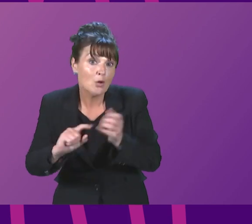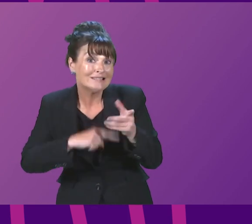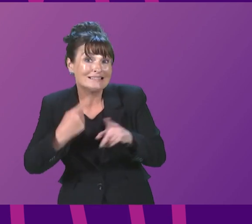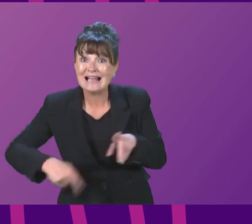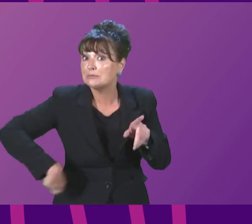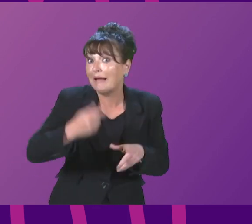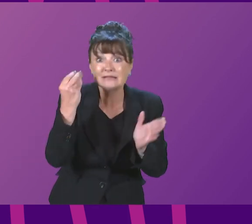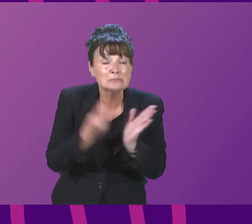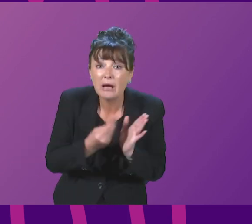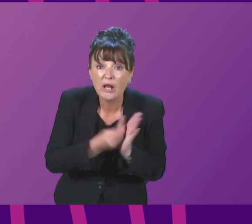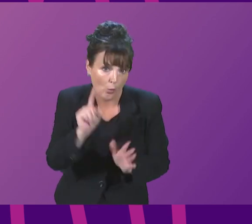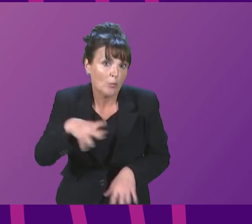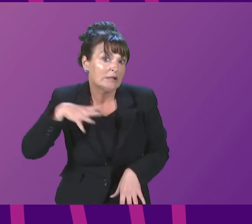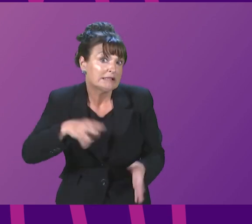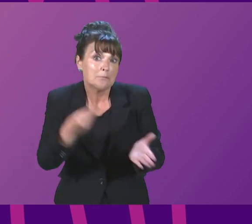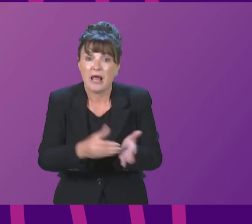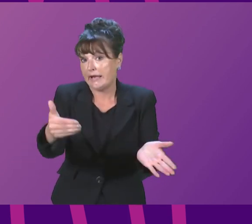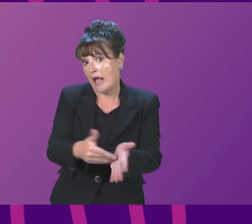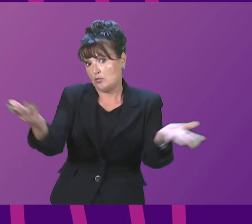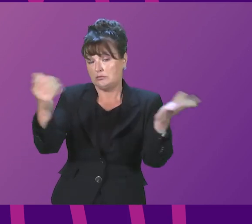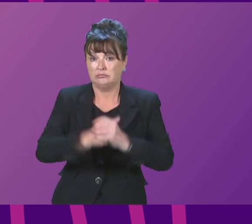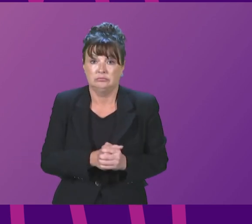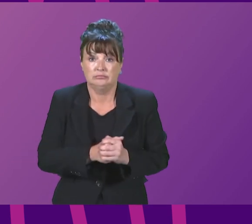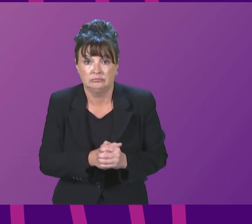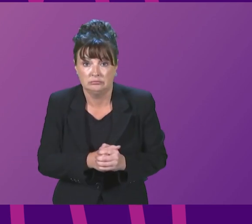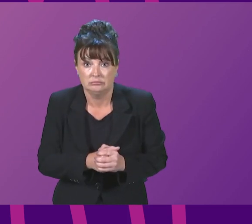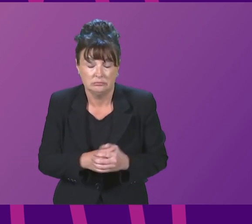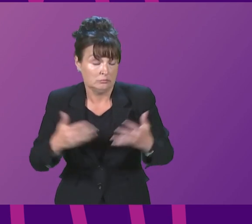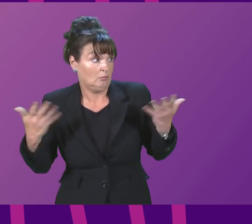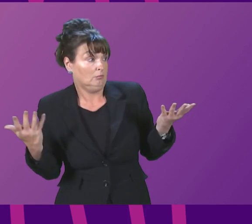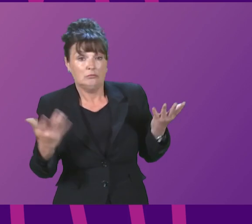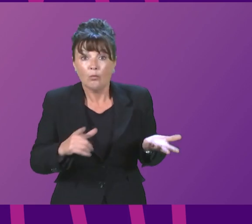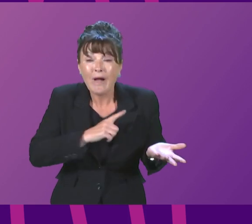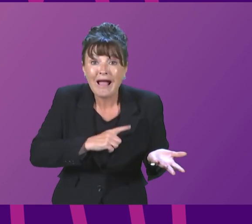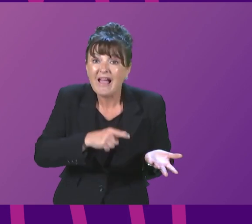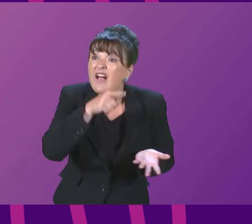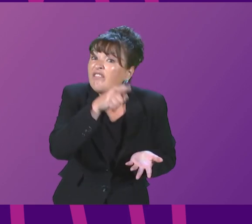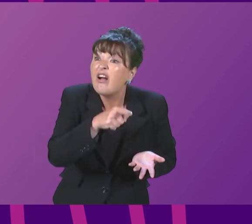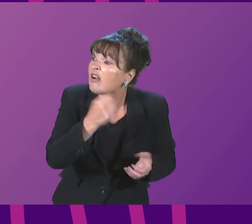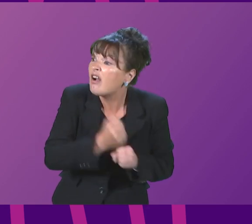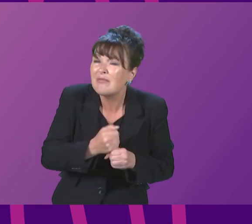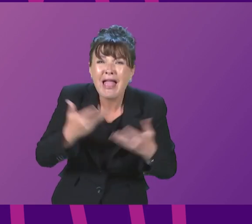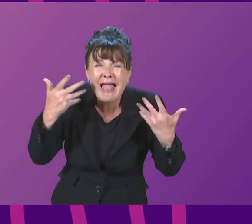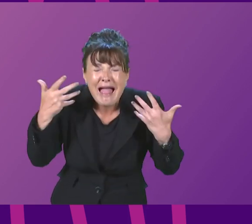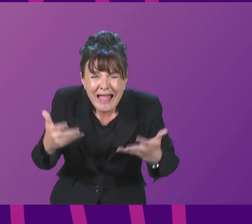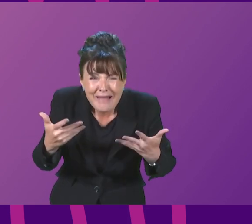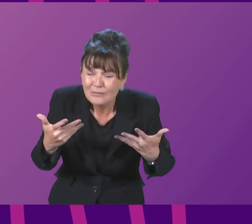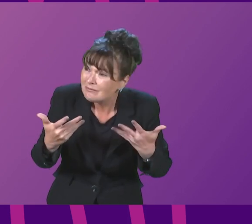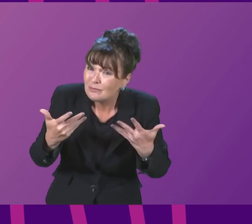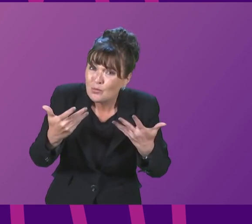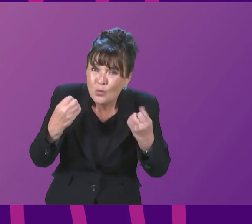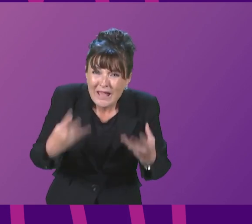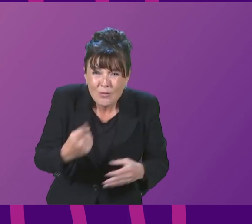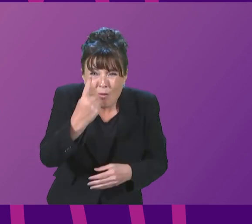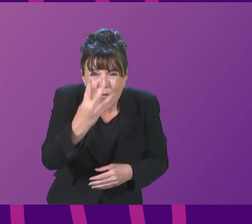money when that money is needed right now to help our services. Because if her Government hadn't wasted a quarter of a billion pounds